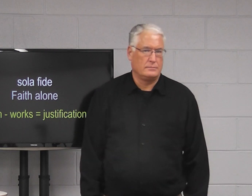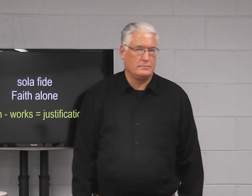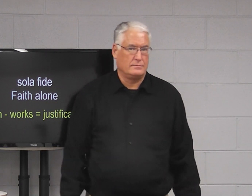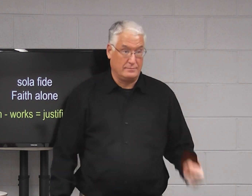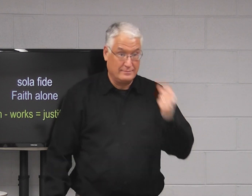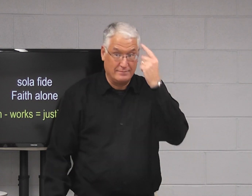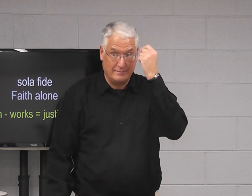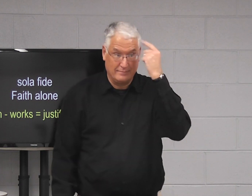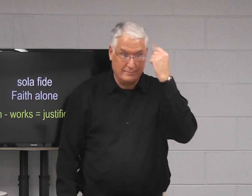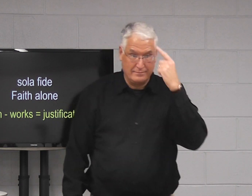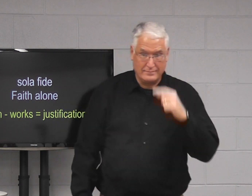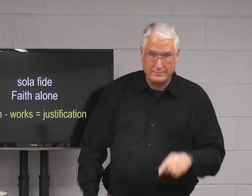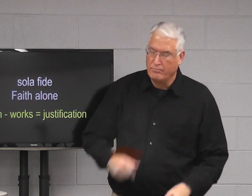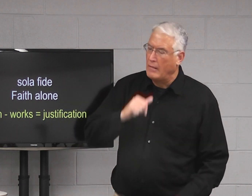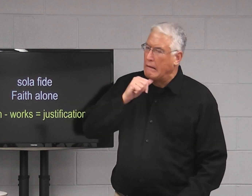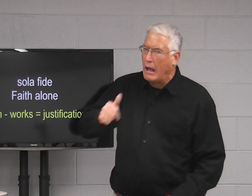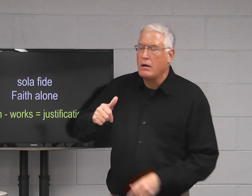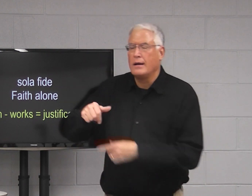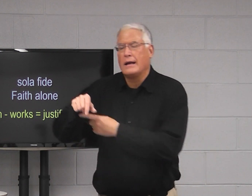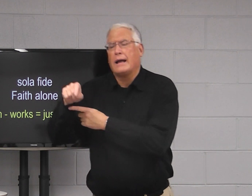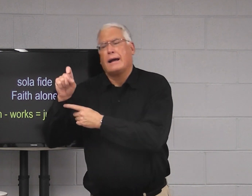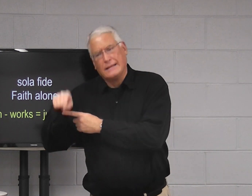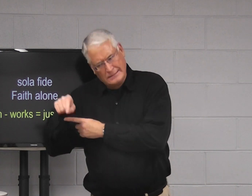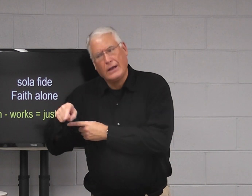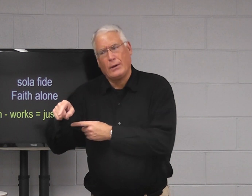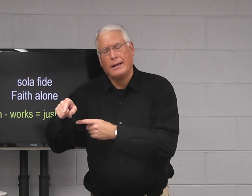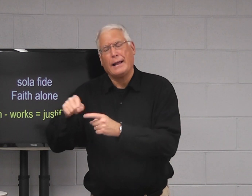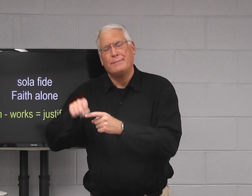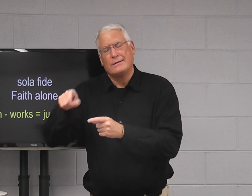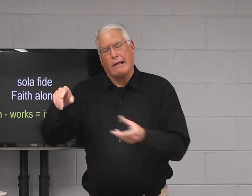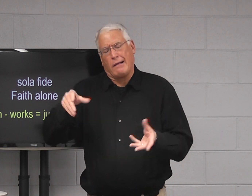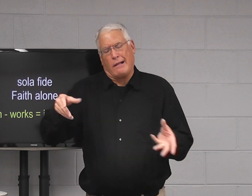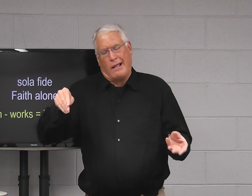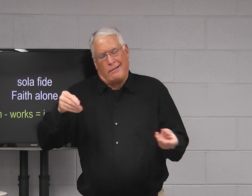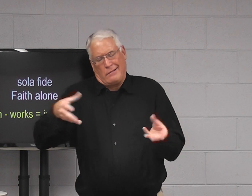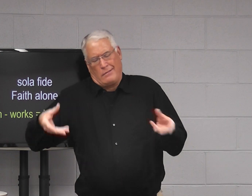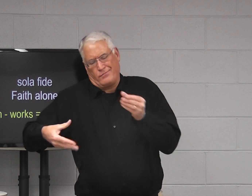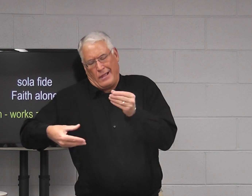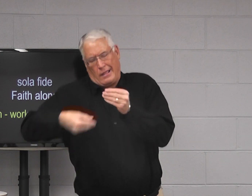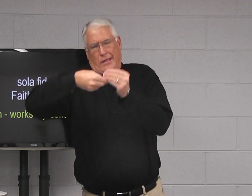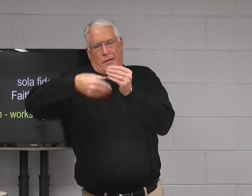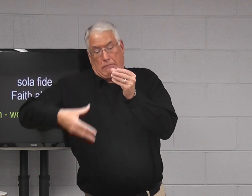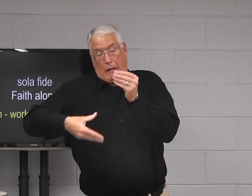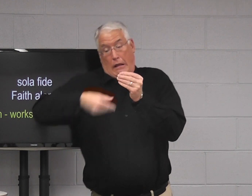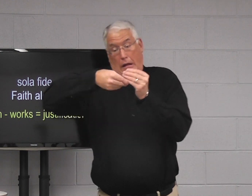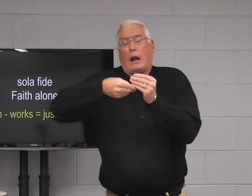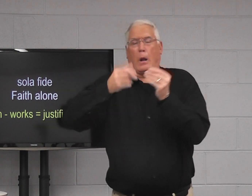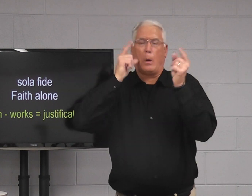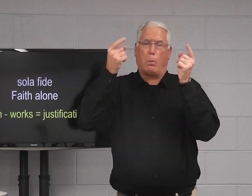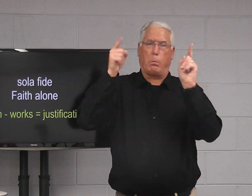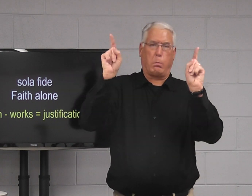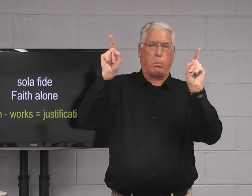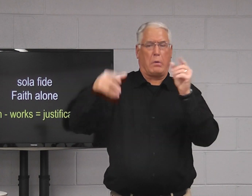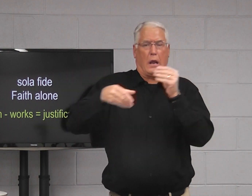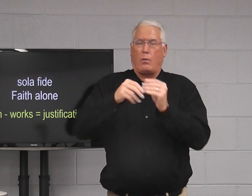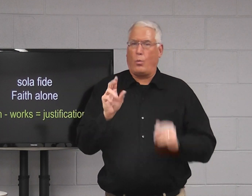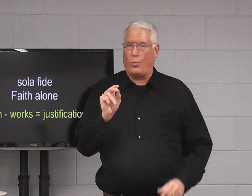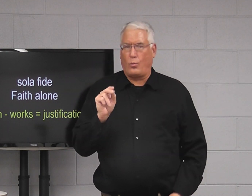sufficient for our justification. It's not necessary to add to our faith